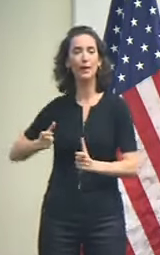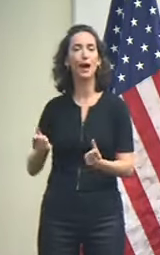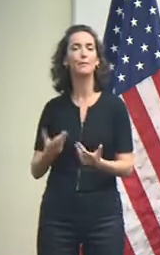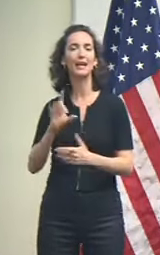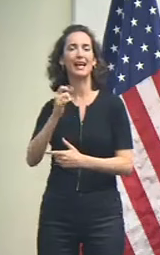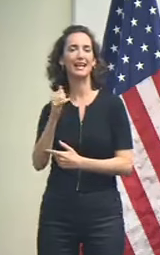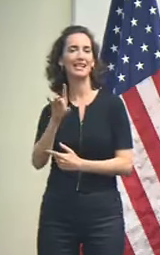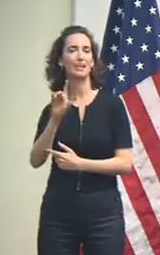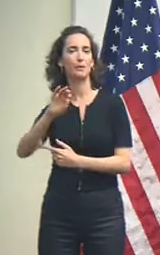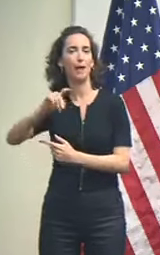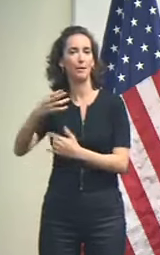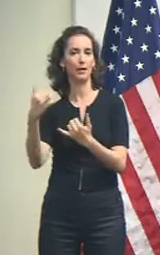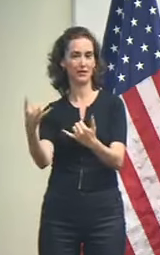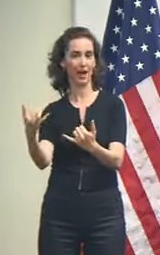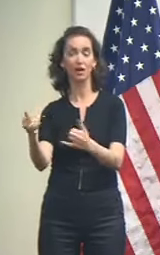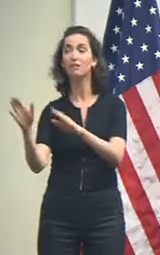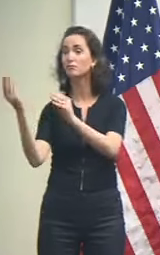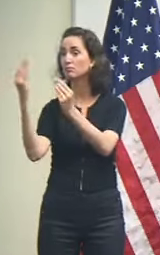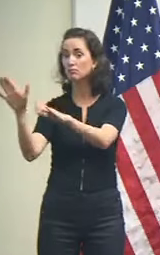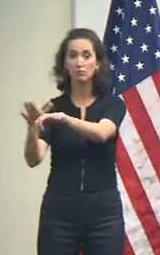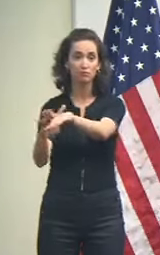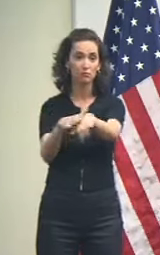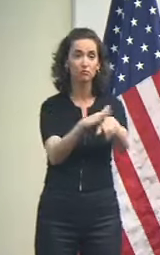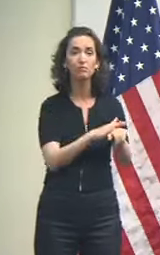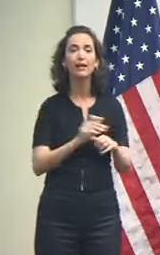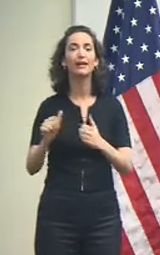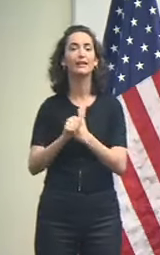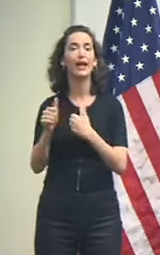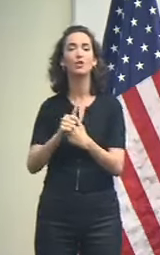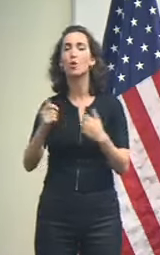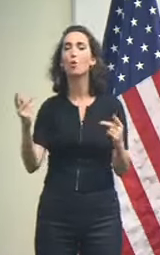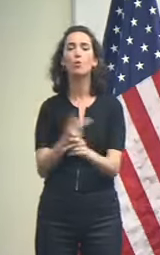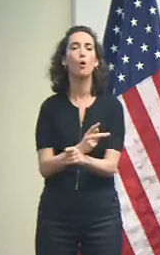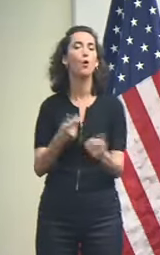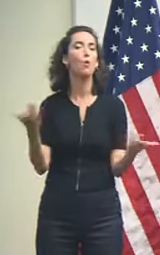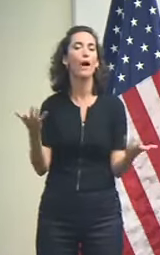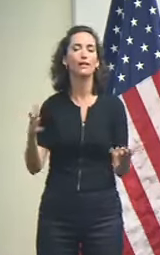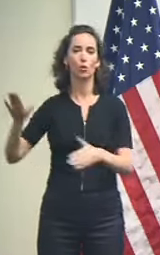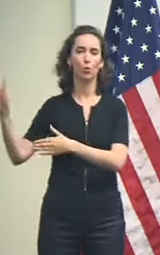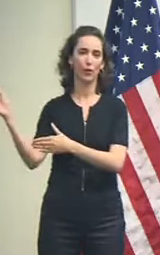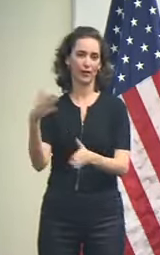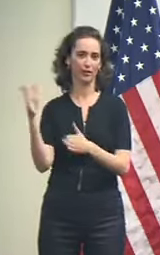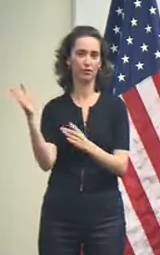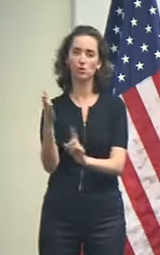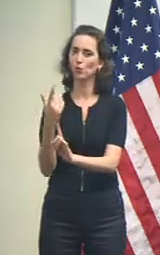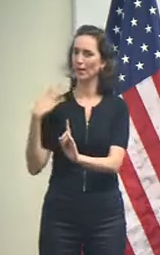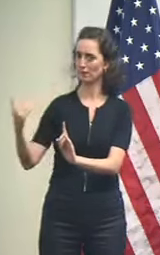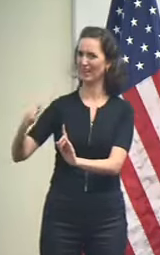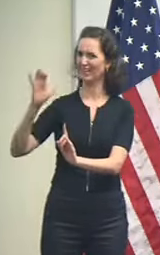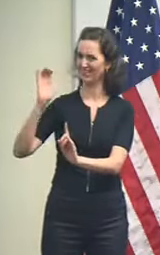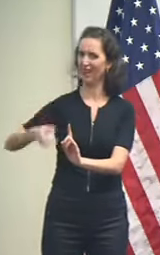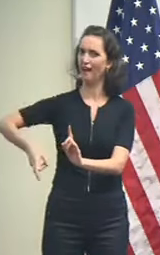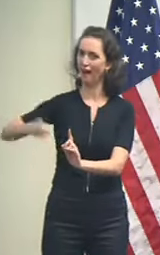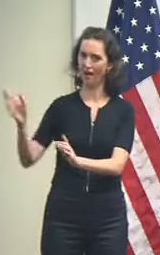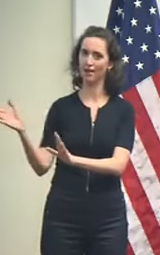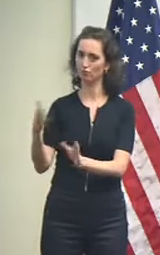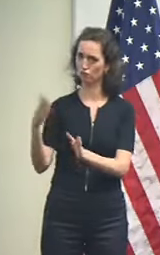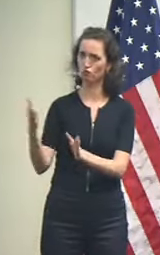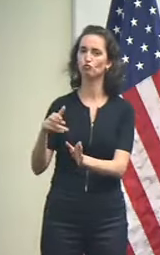to pose the greatest threat because of wind, and although the other